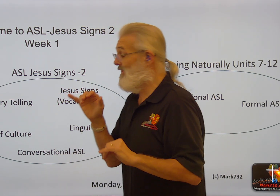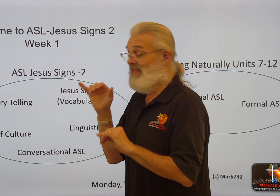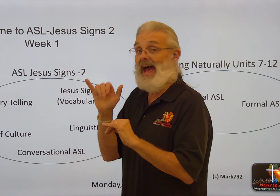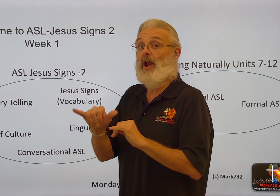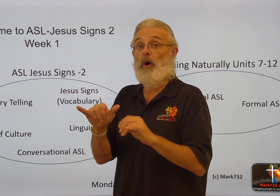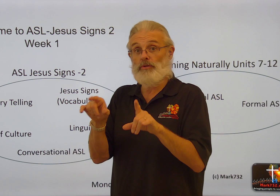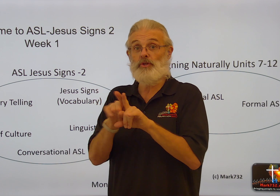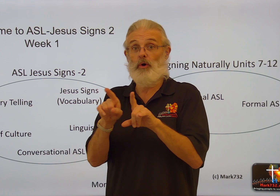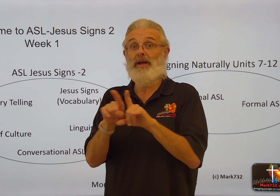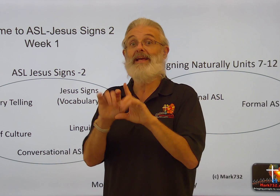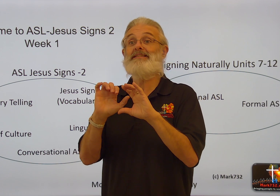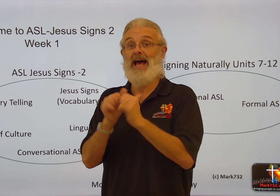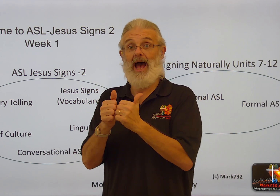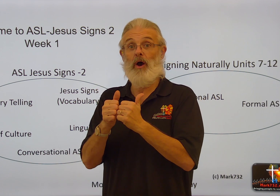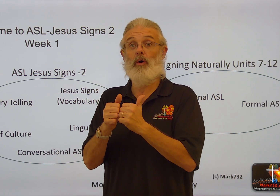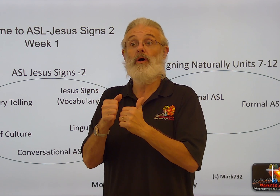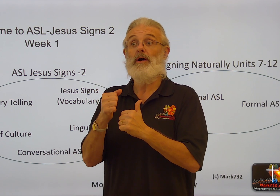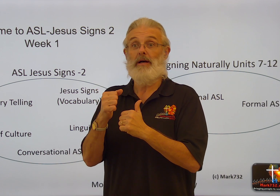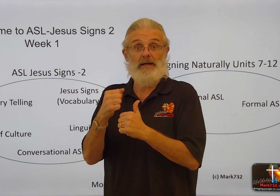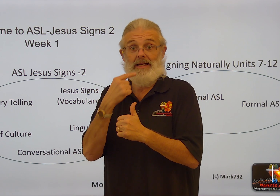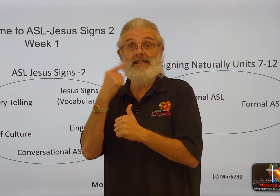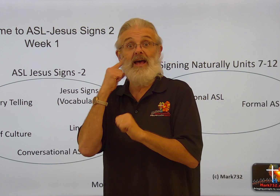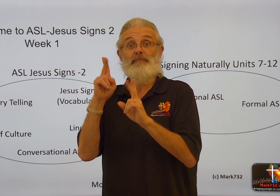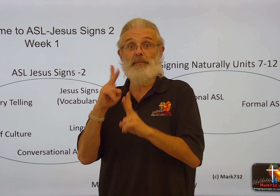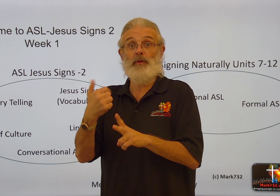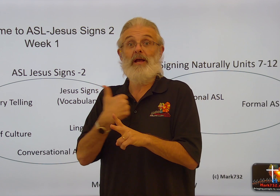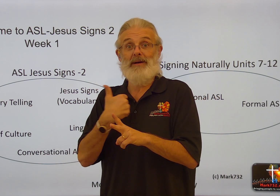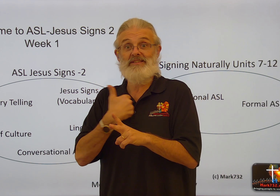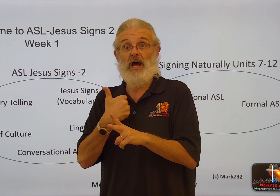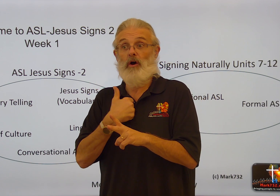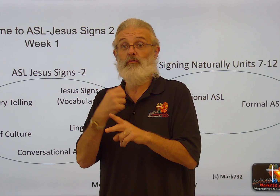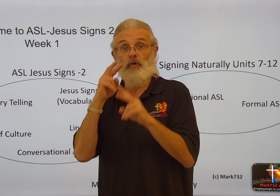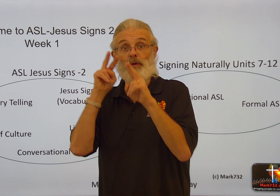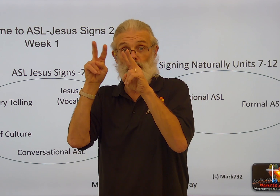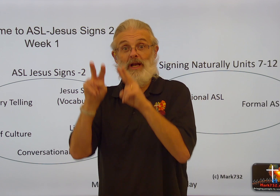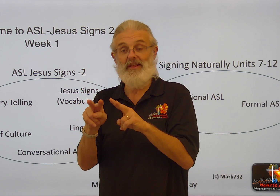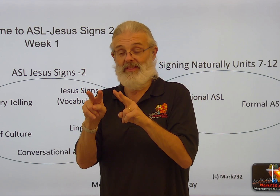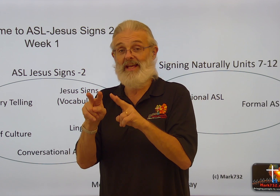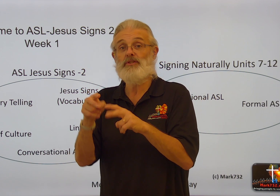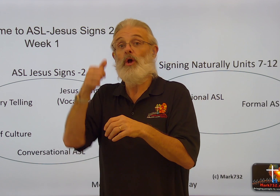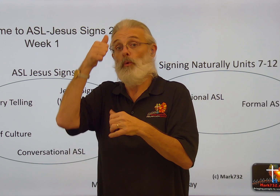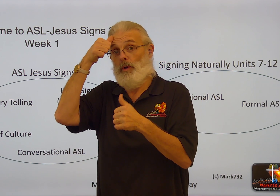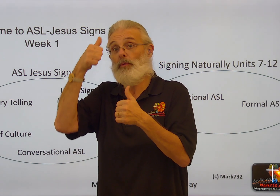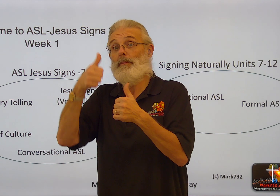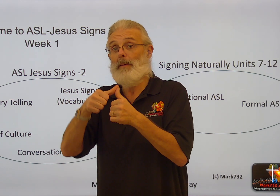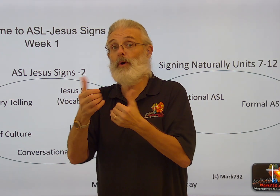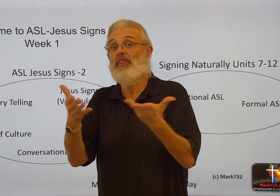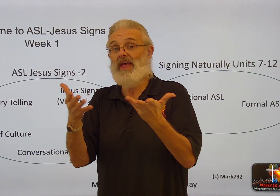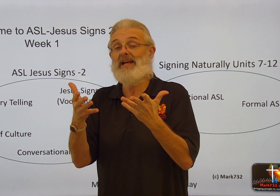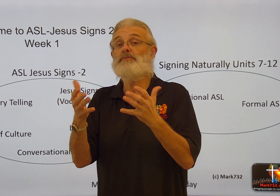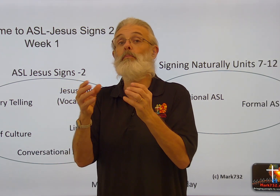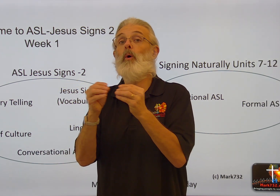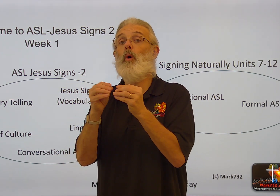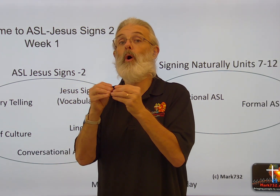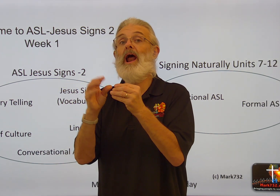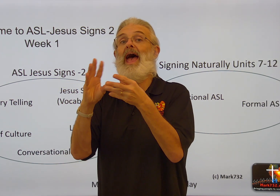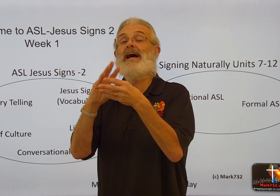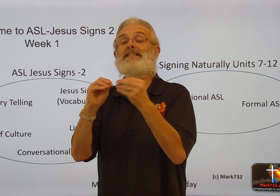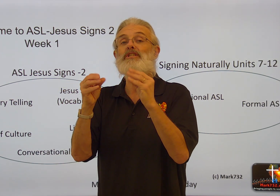that also is how deaf people like myself, when we look at things, we remember things more as a